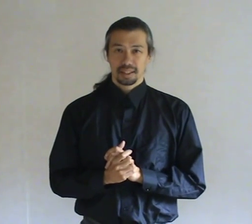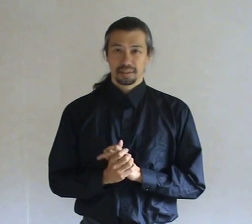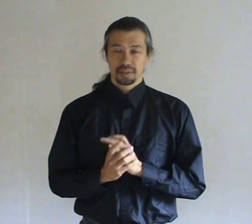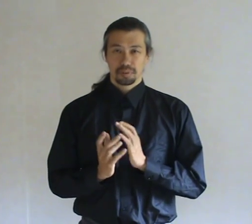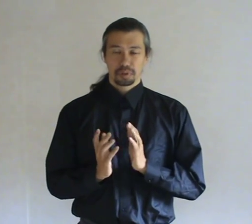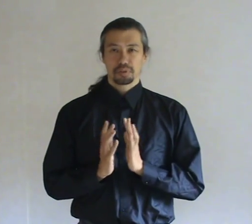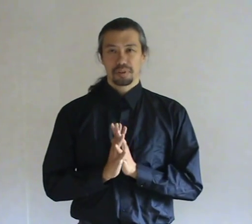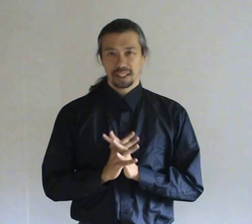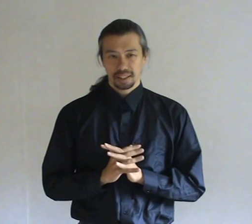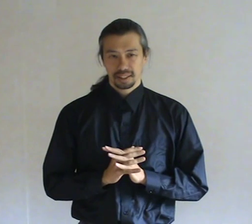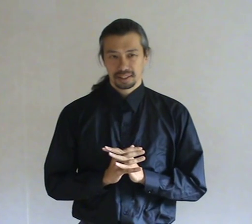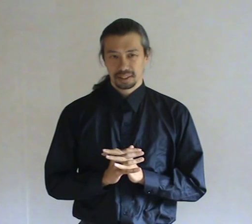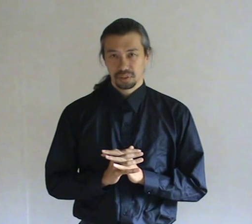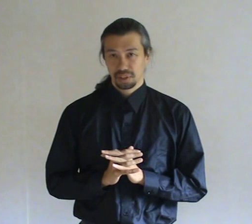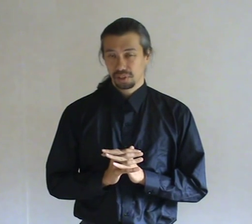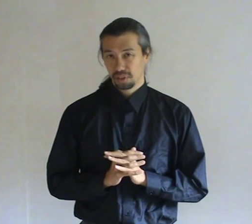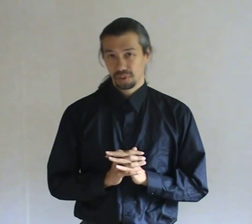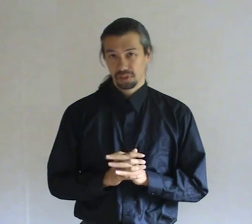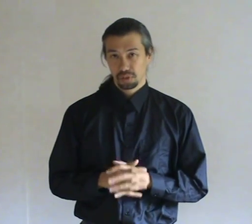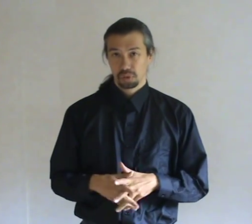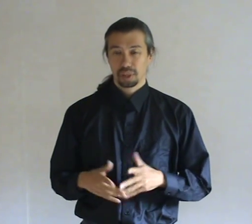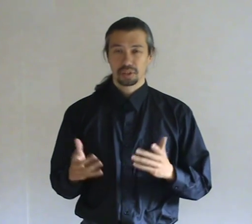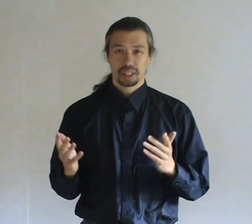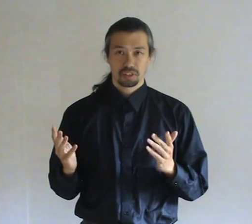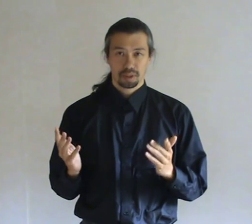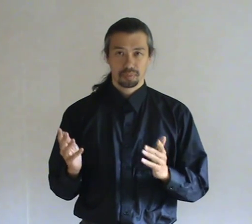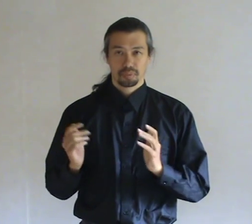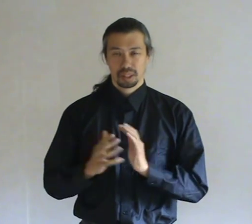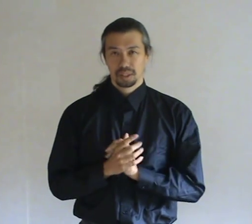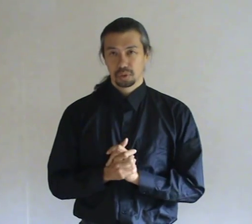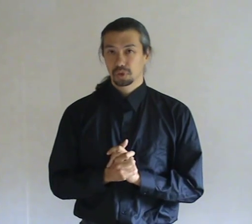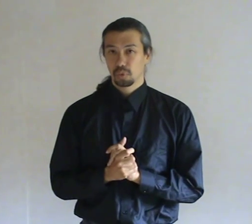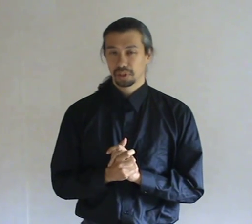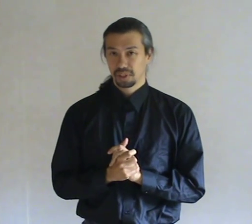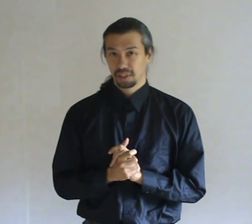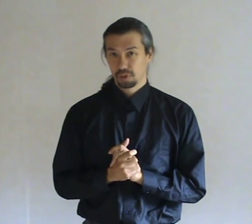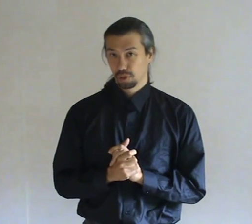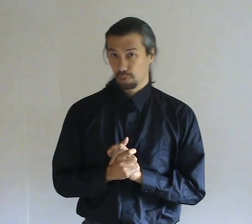The first thing you need to do is to try to get some good quality support.